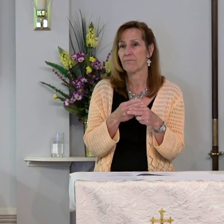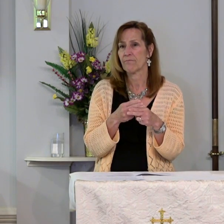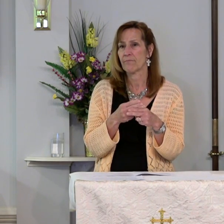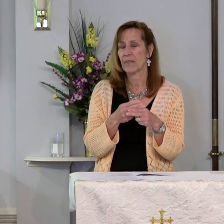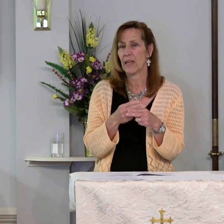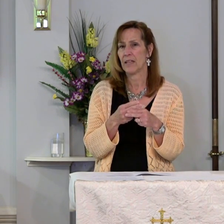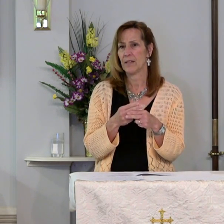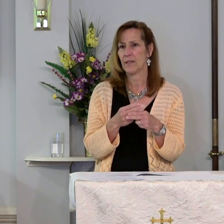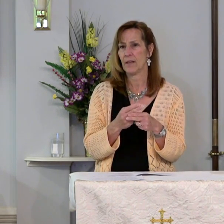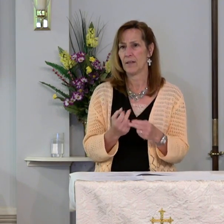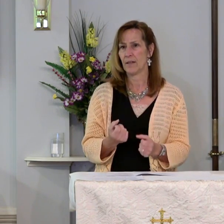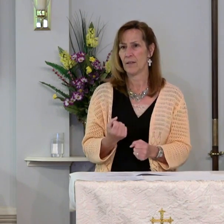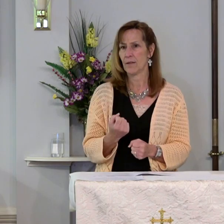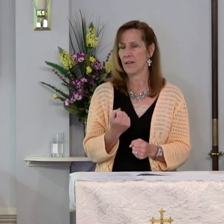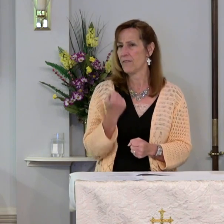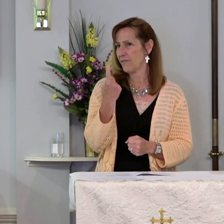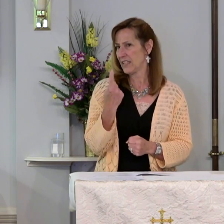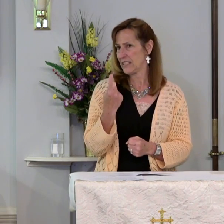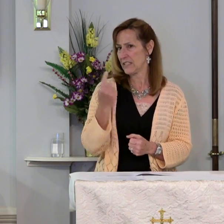sermon.